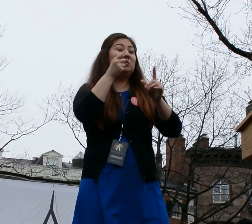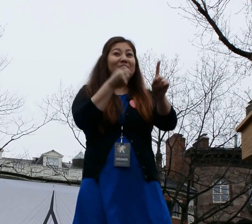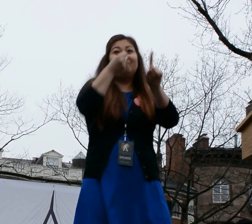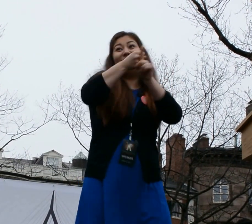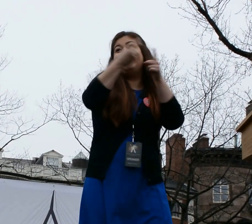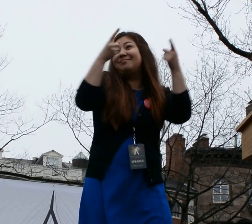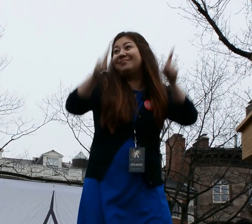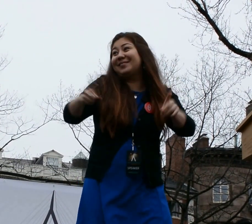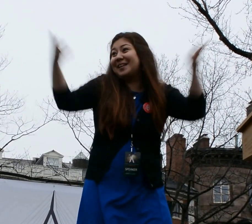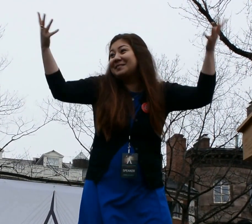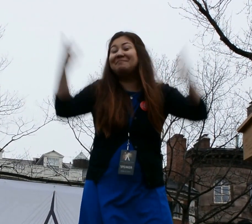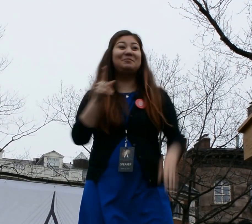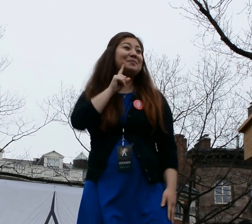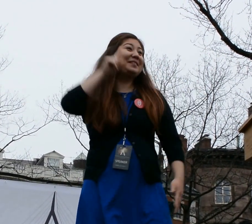who happens to be deaf.